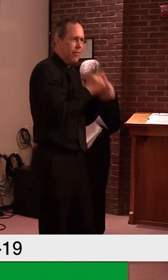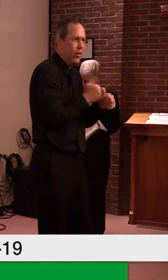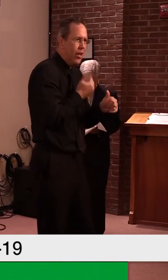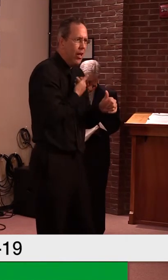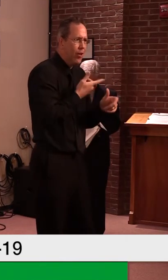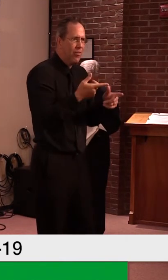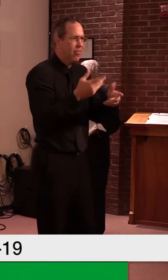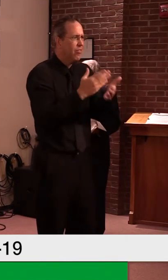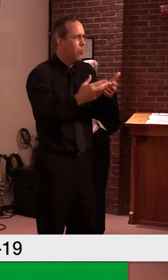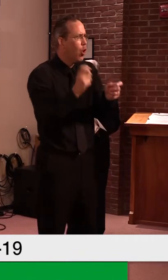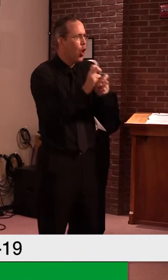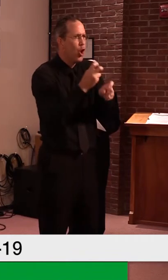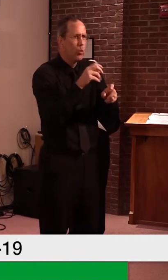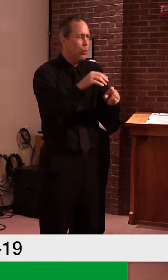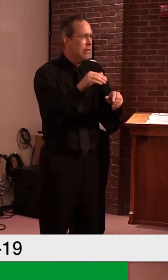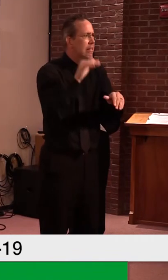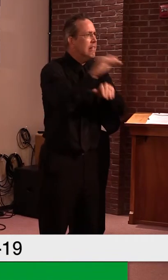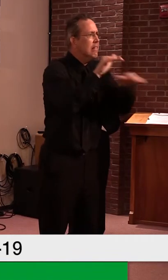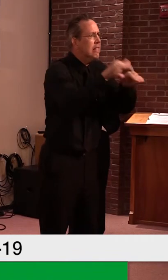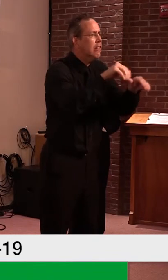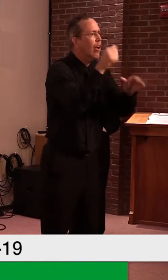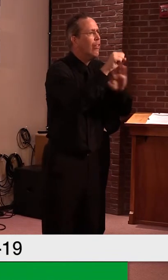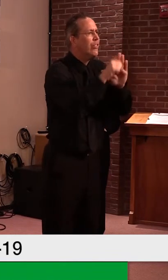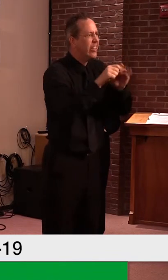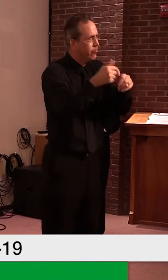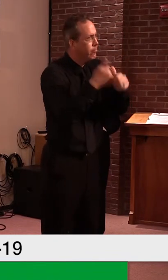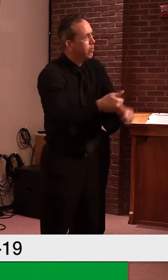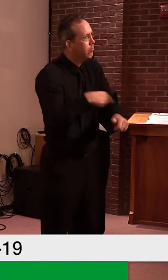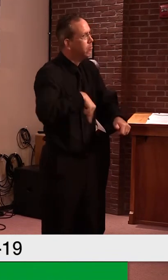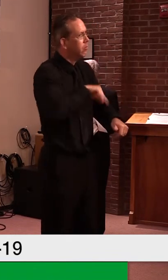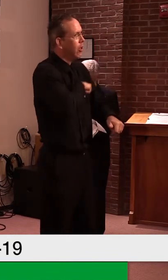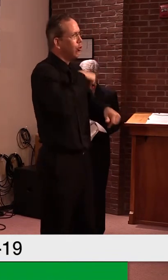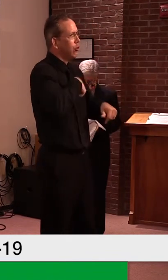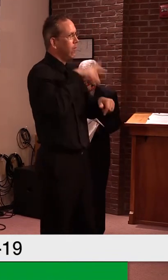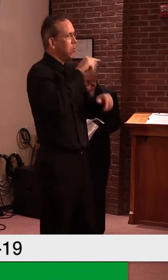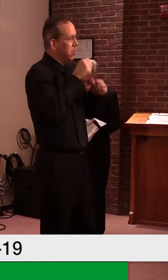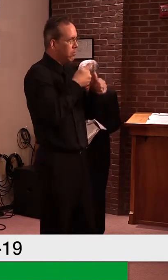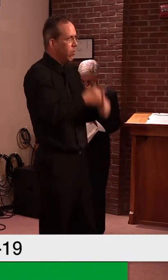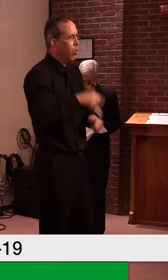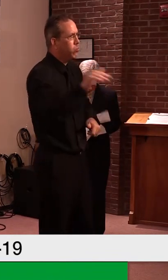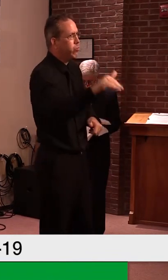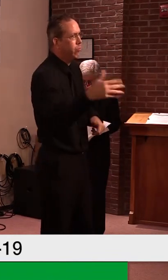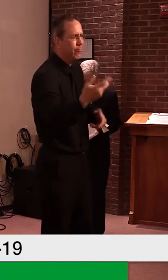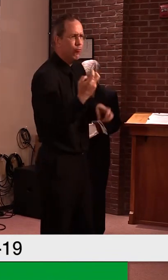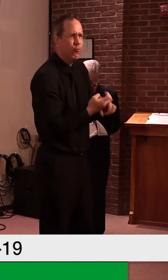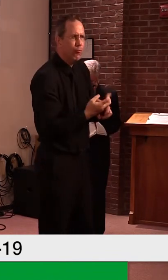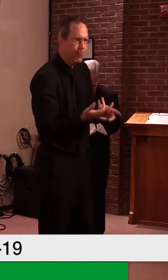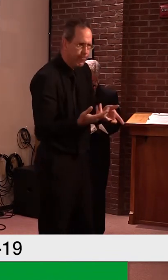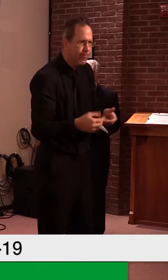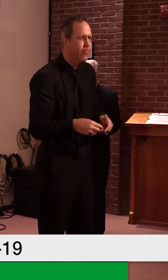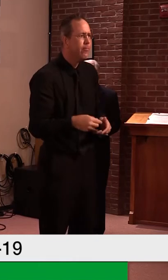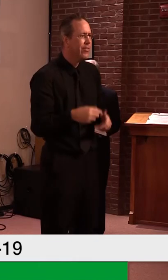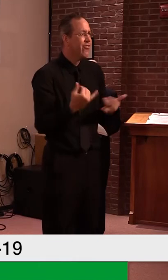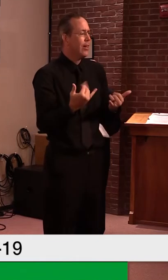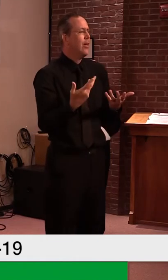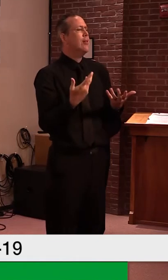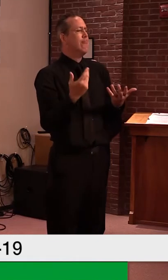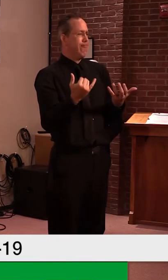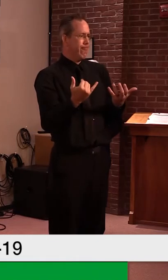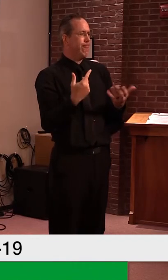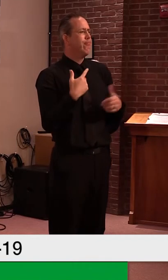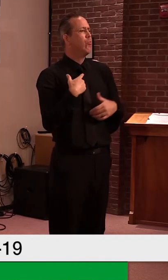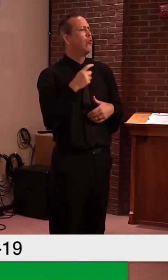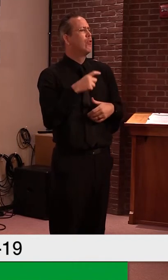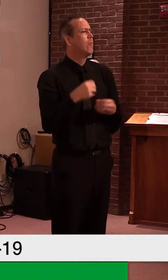had, uh, approached this. So, again, uh, looking back, we should have, uh, we should have pressed harder on them to do this,